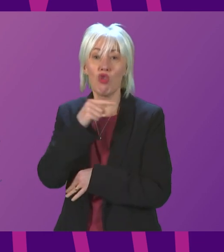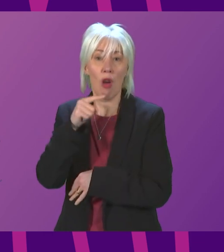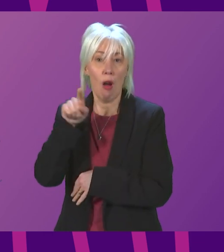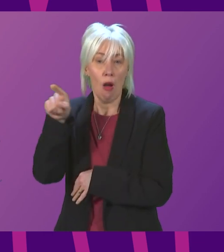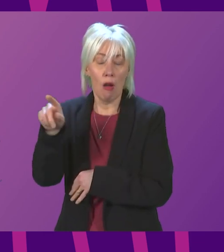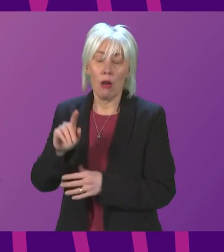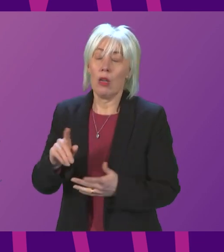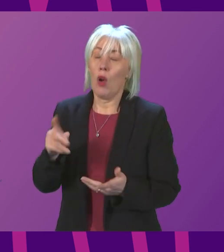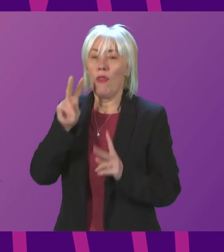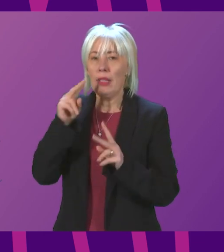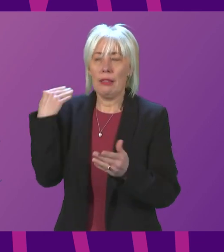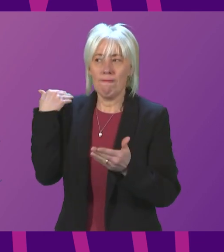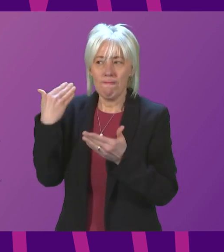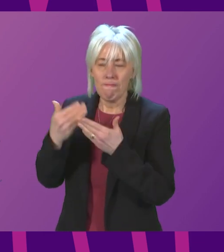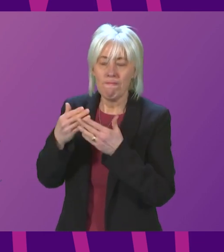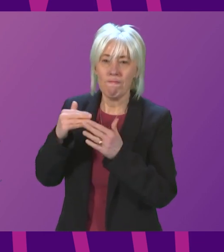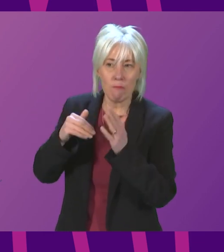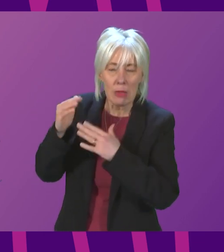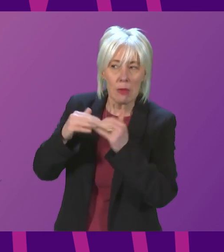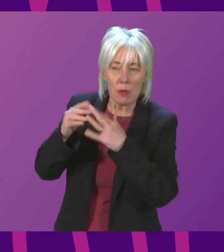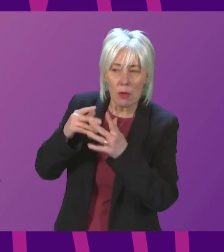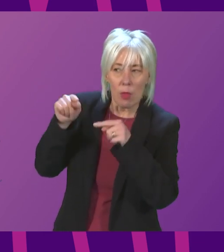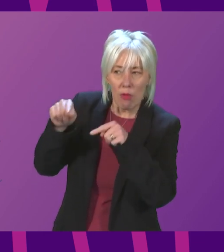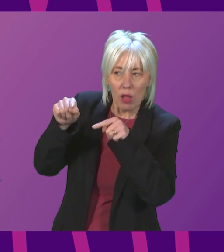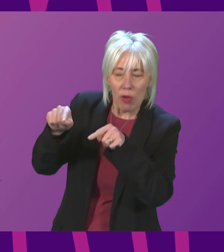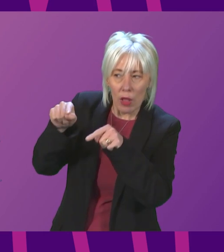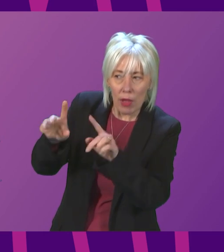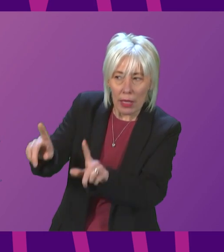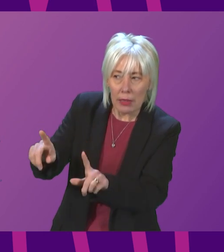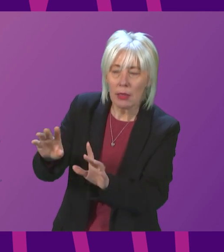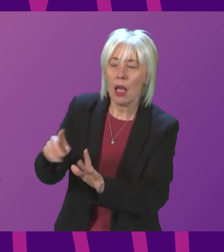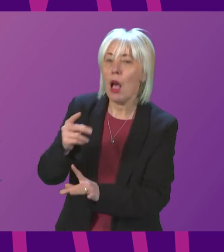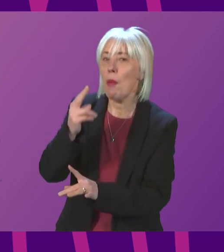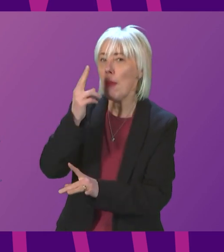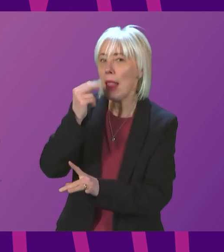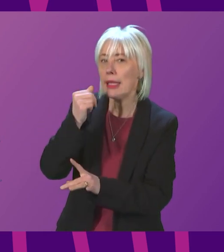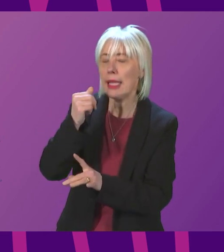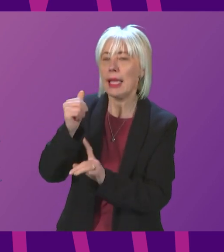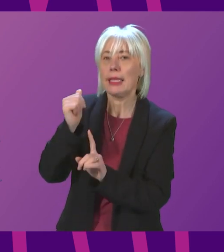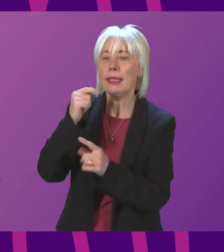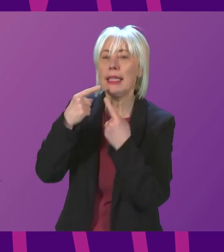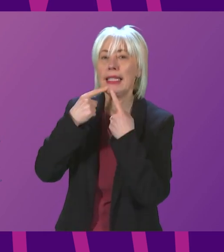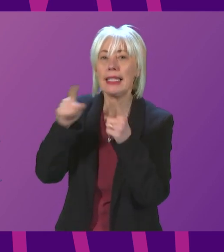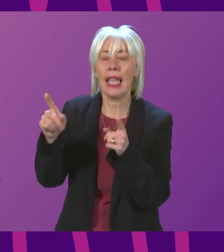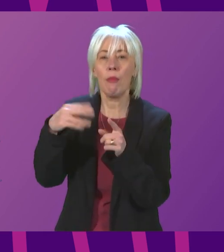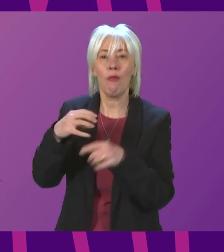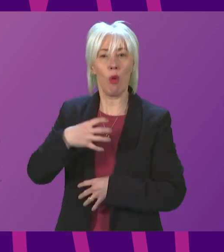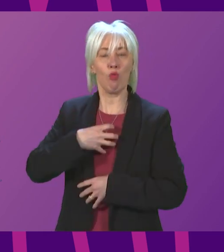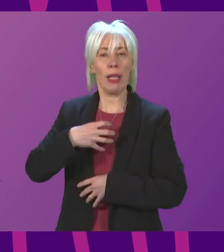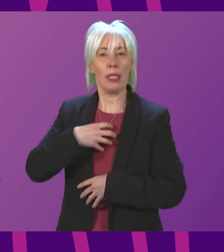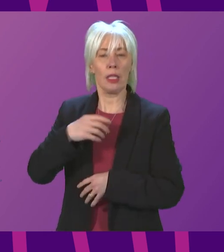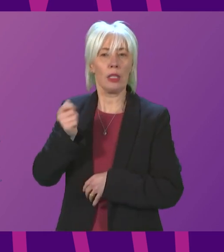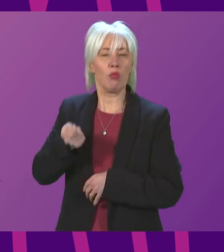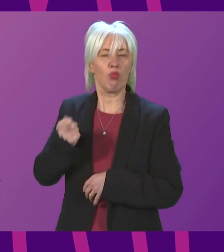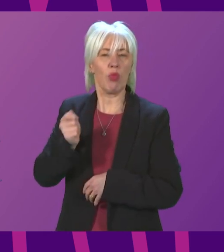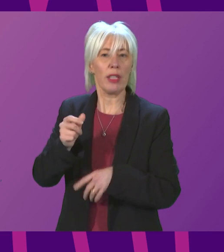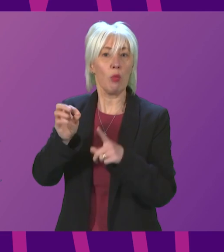build-up of activity and threats. But last night's statement from President Putin provided in the starkest possible